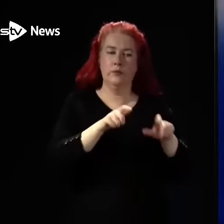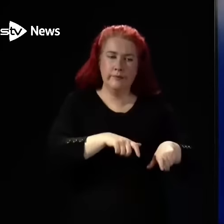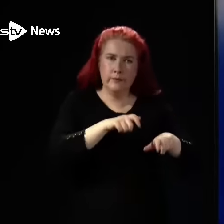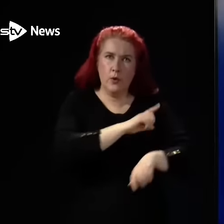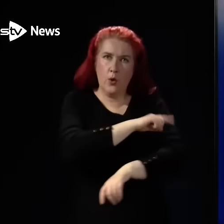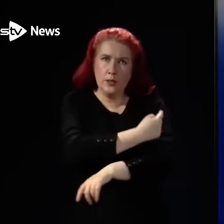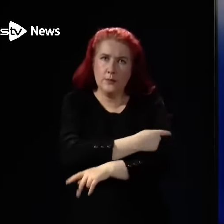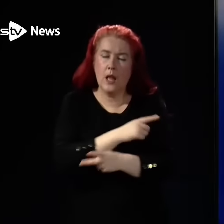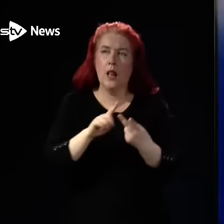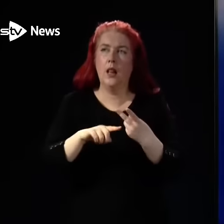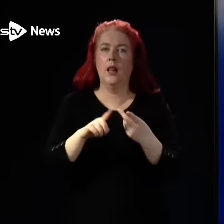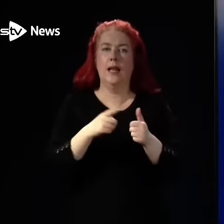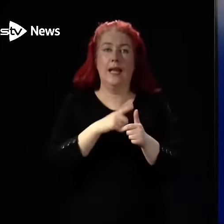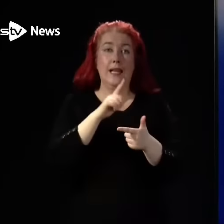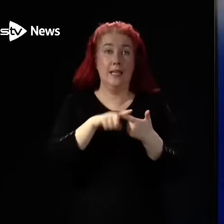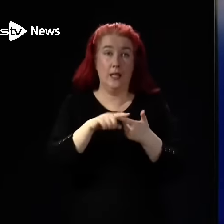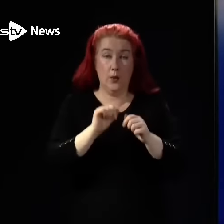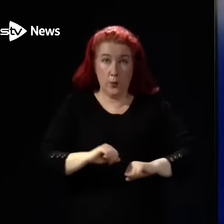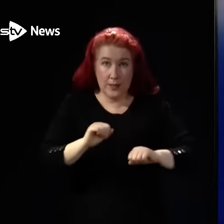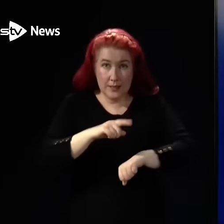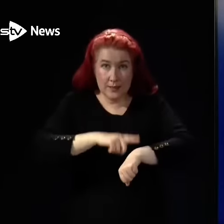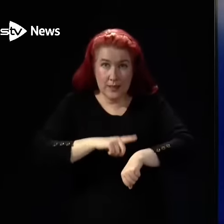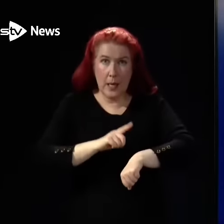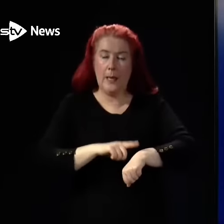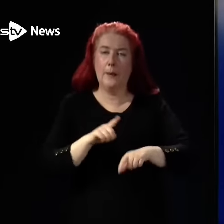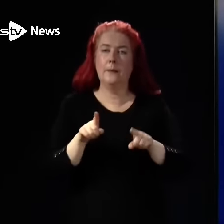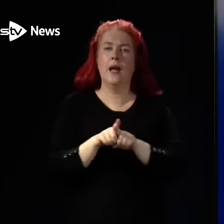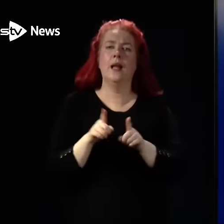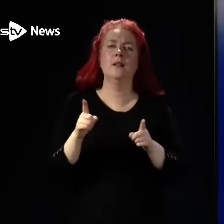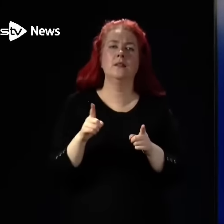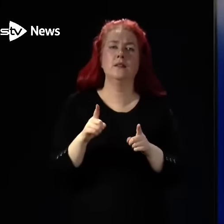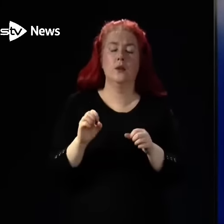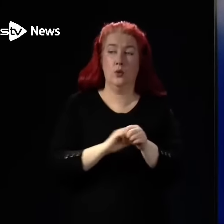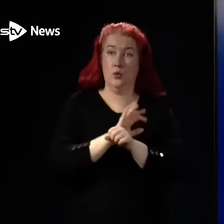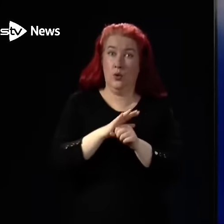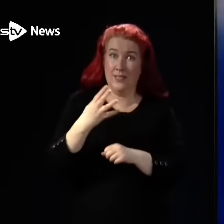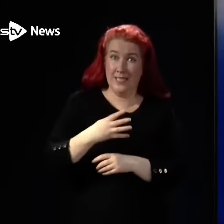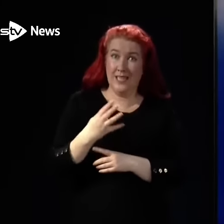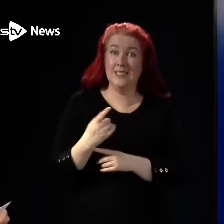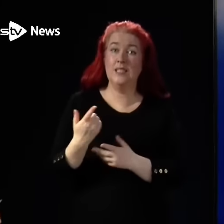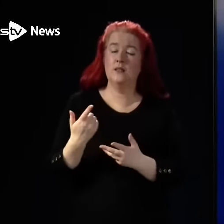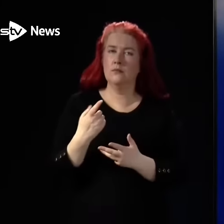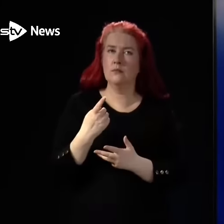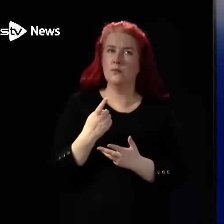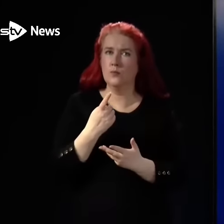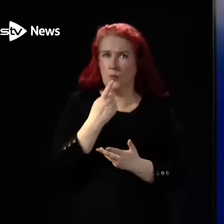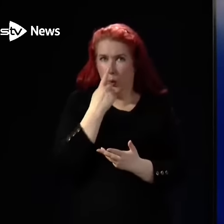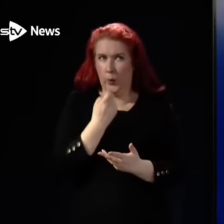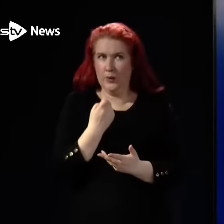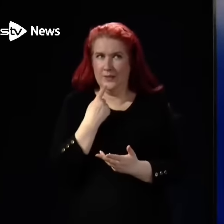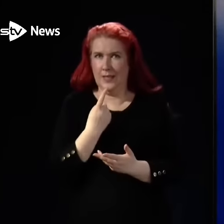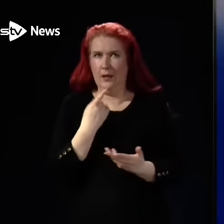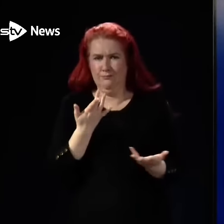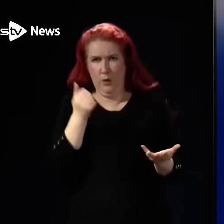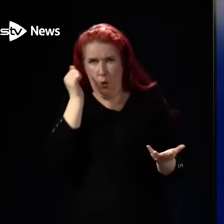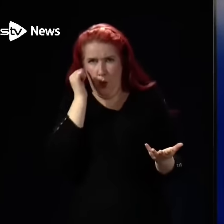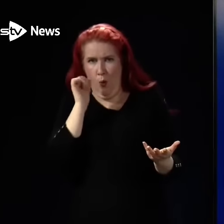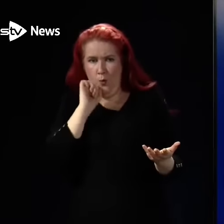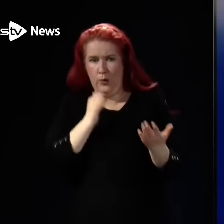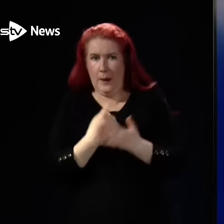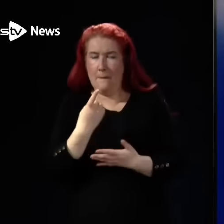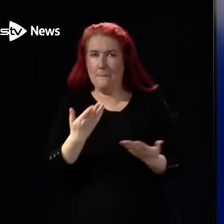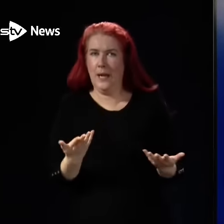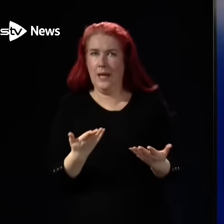times, plus the stage we were with the pandemic and the ageing population would have entirely predicted the situation we'd see this winter.